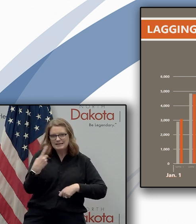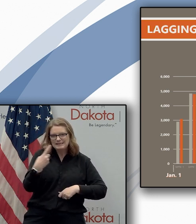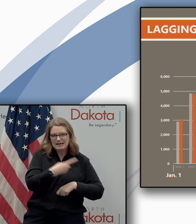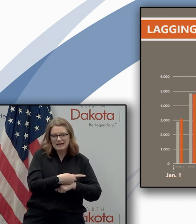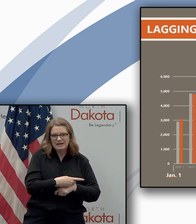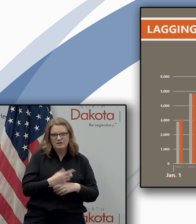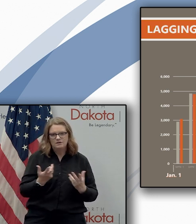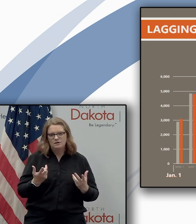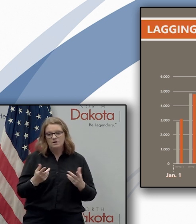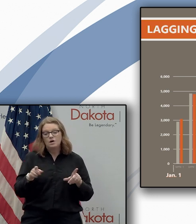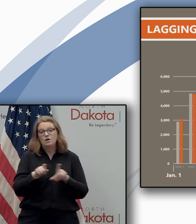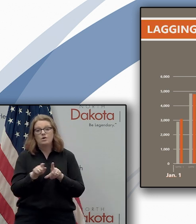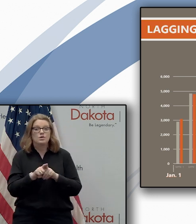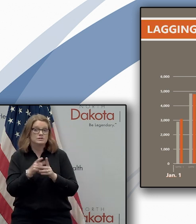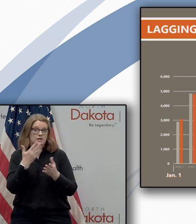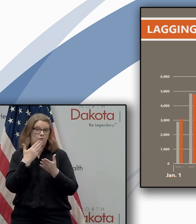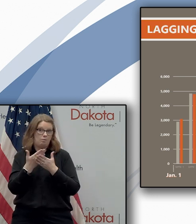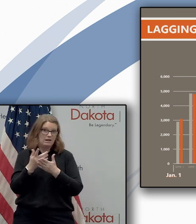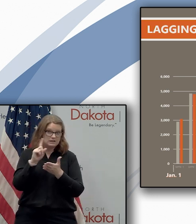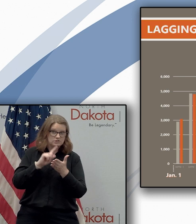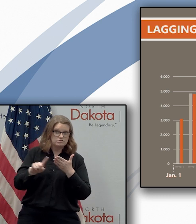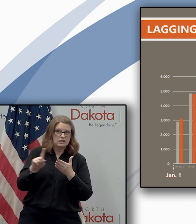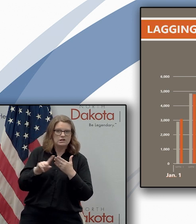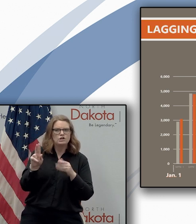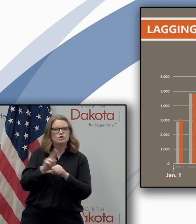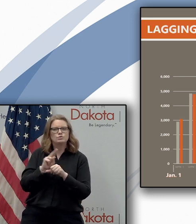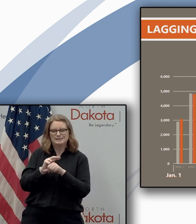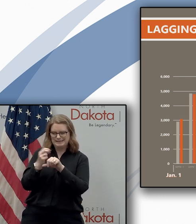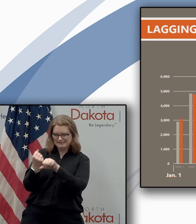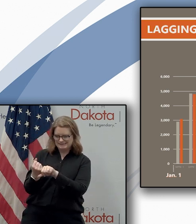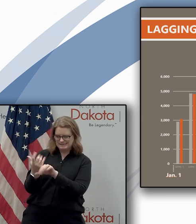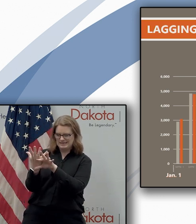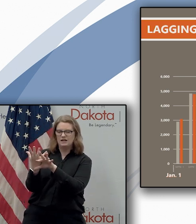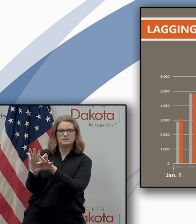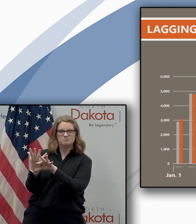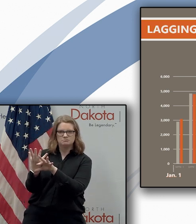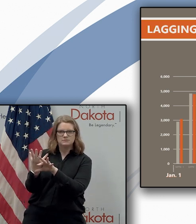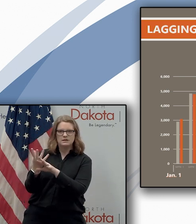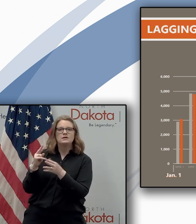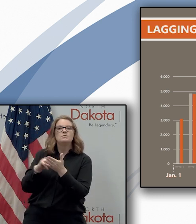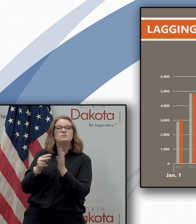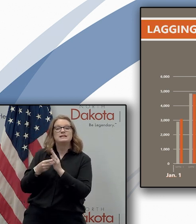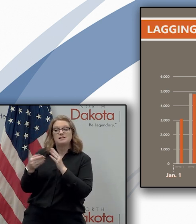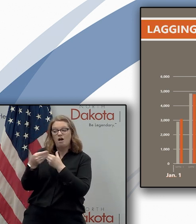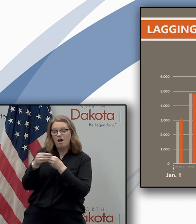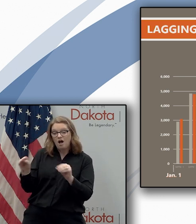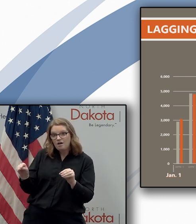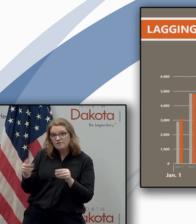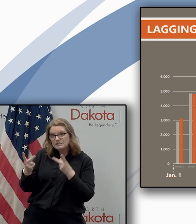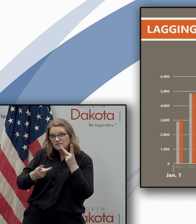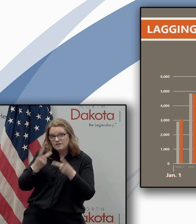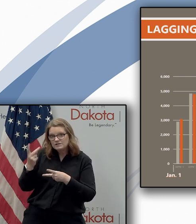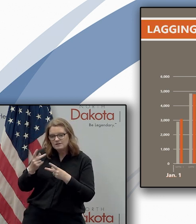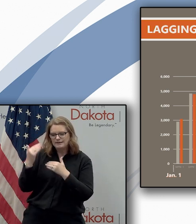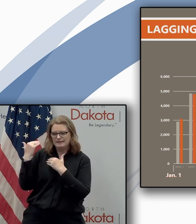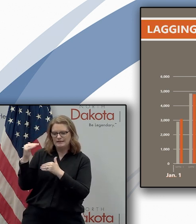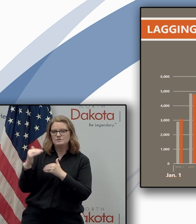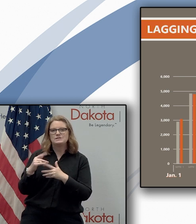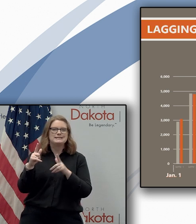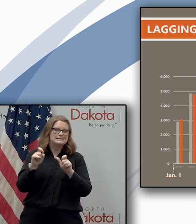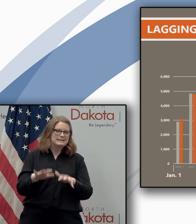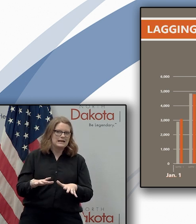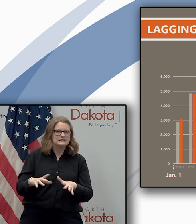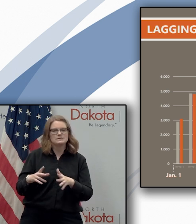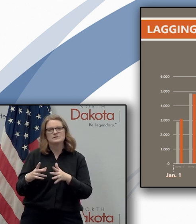of the components of a well check using telehealth which limits the office visit portion of the well check to tests assessments